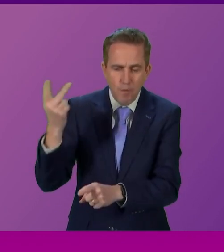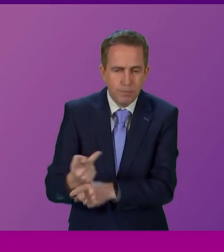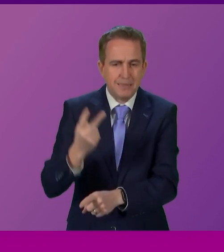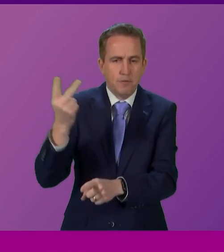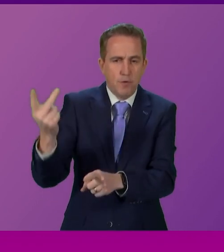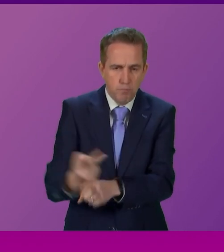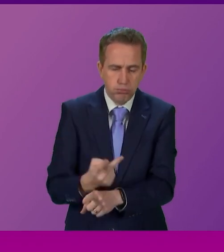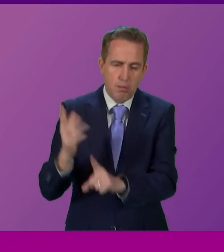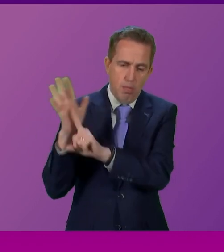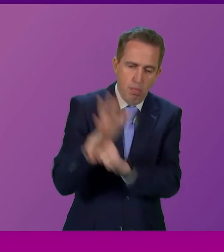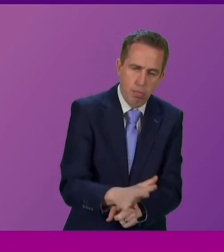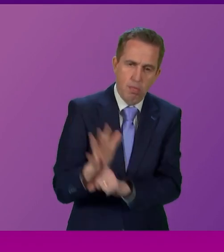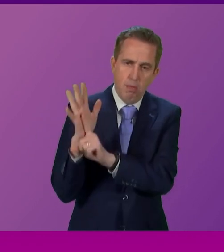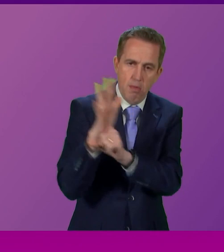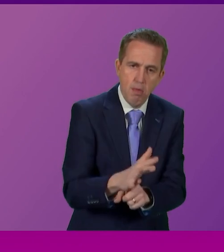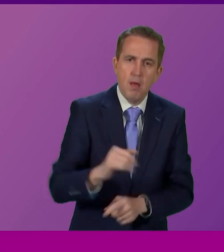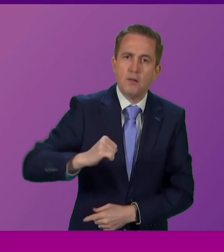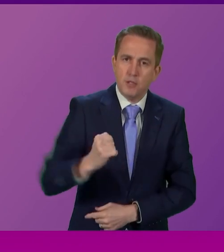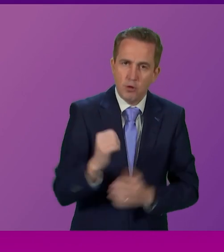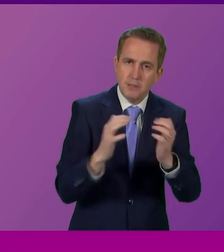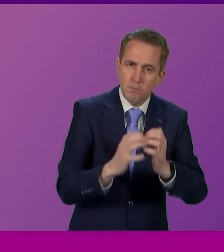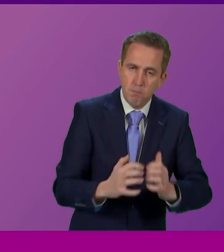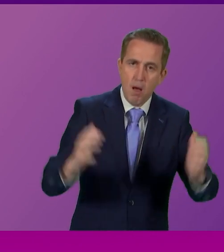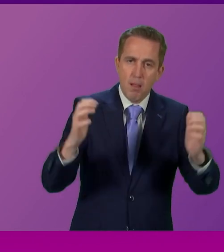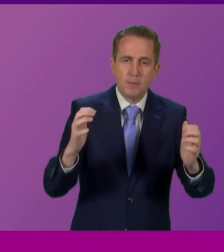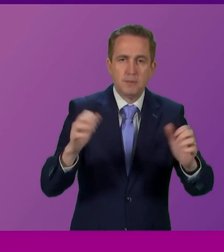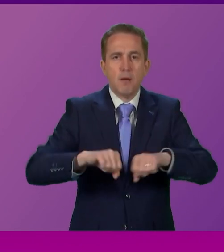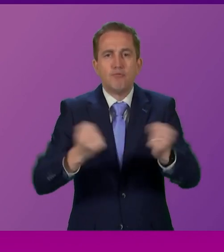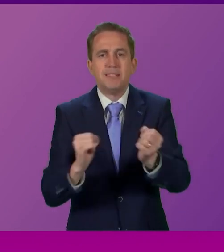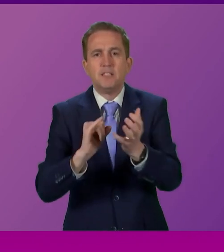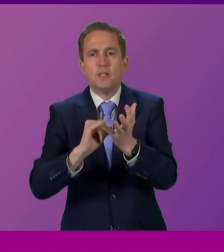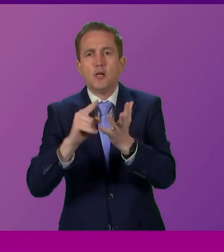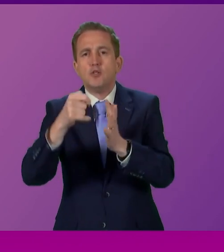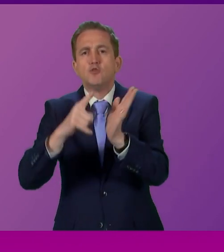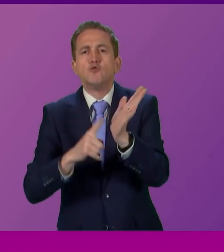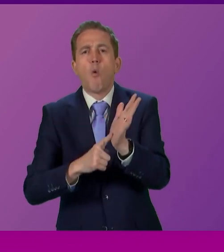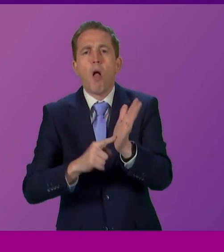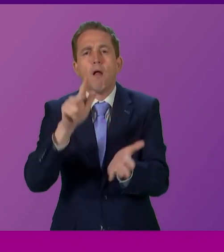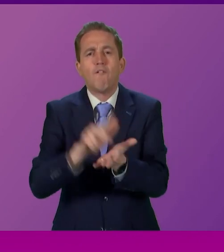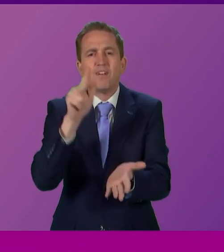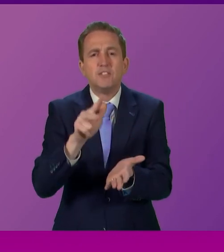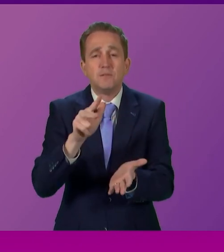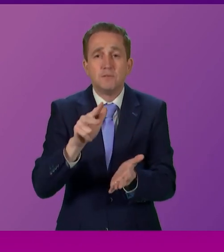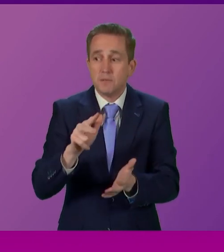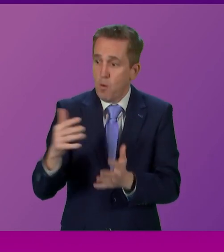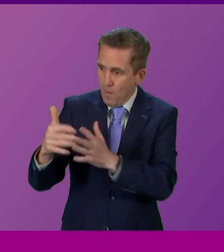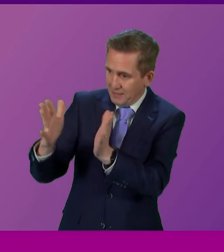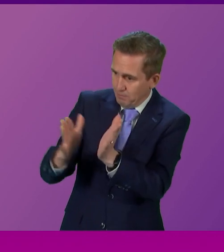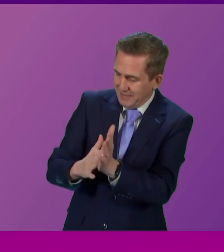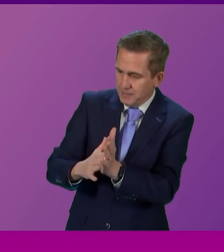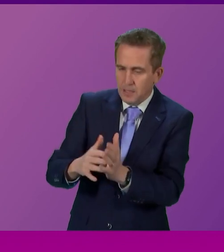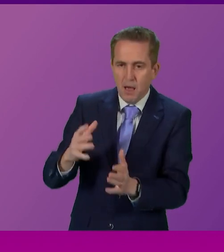repeatedly overrule the Scottish Parliament in breach of the Sewell Convention. We have seen a series of power grabs through Westminster